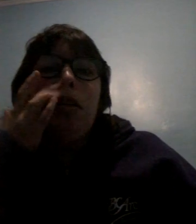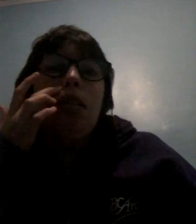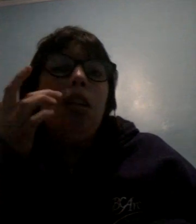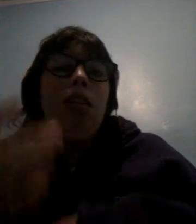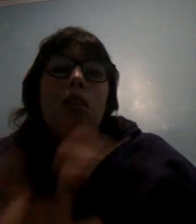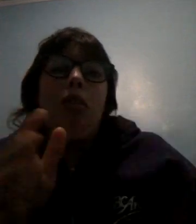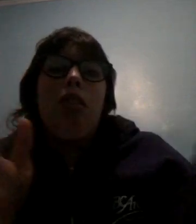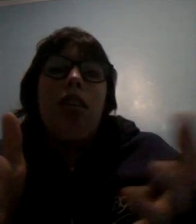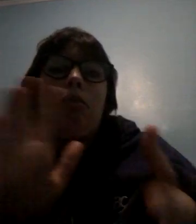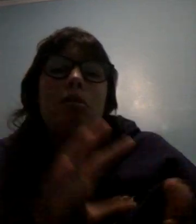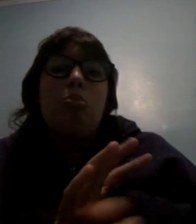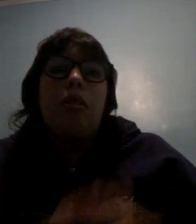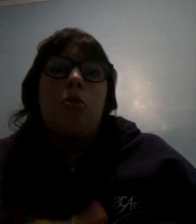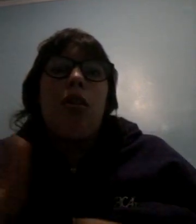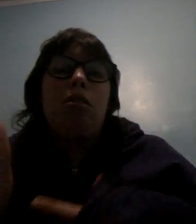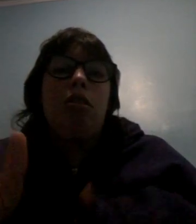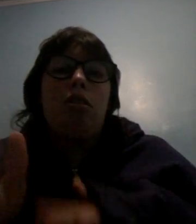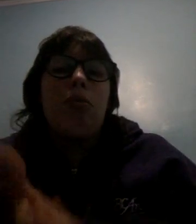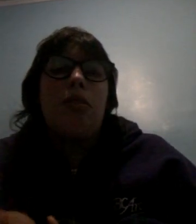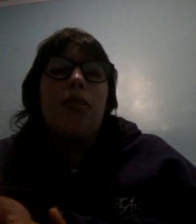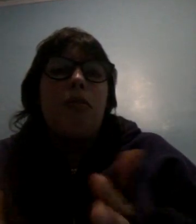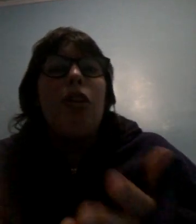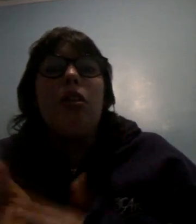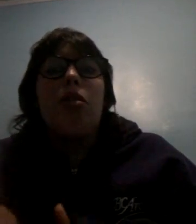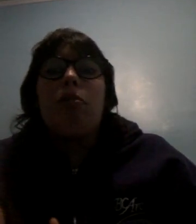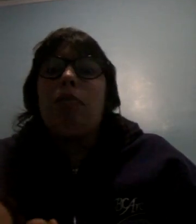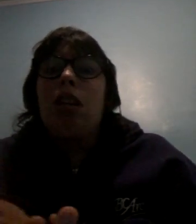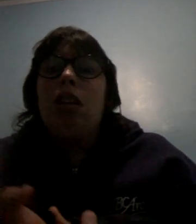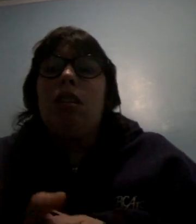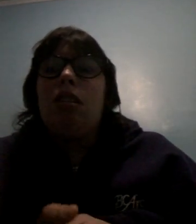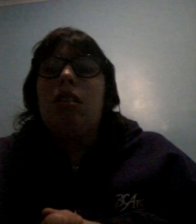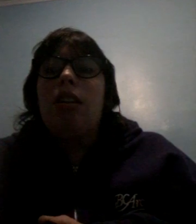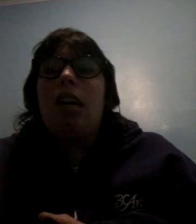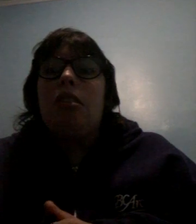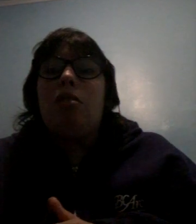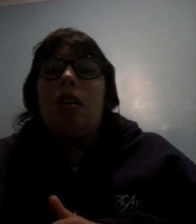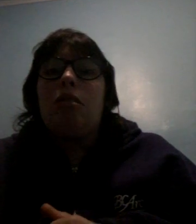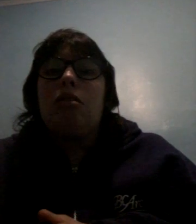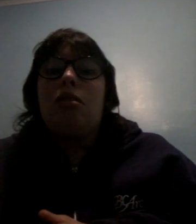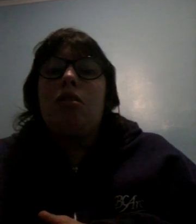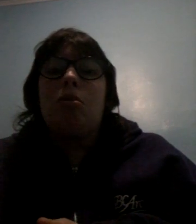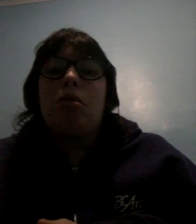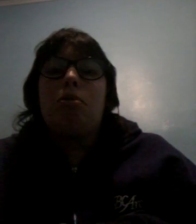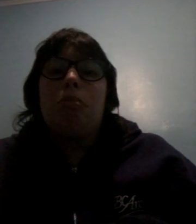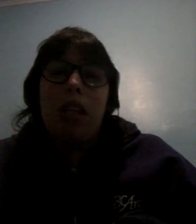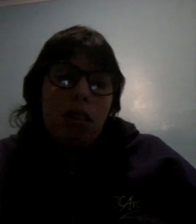like sports like under his feet and there's like so much sprains